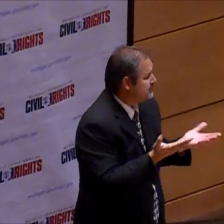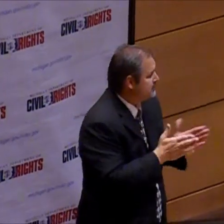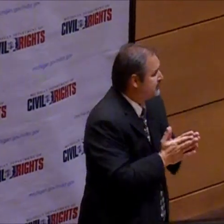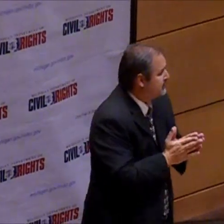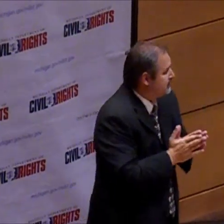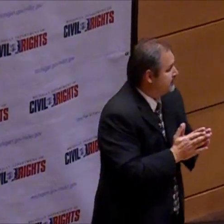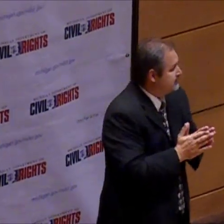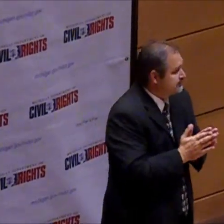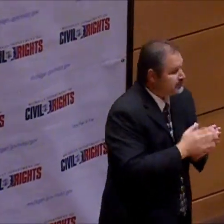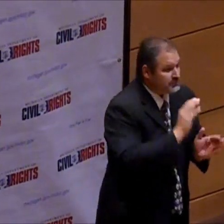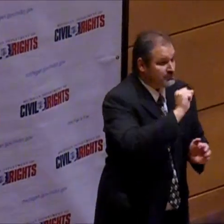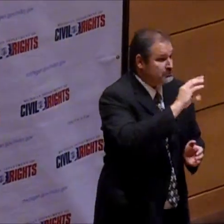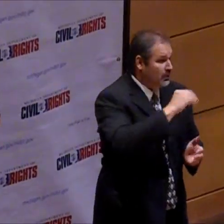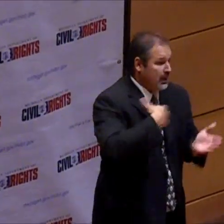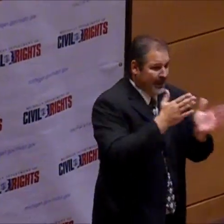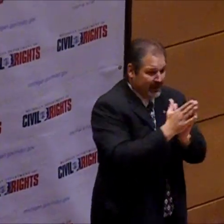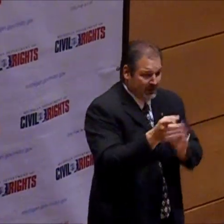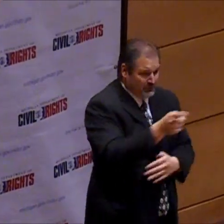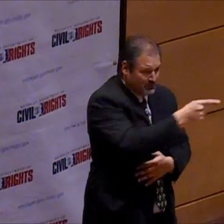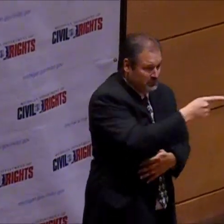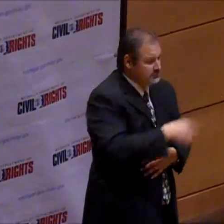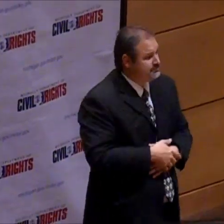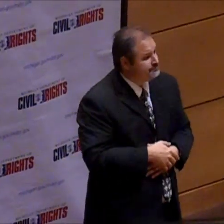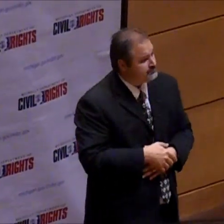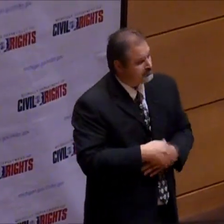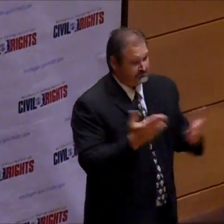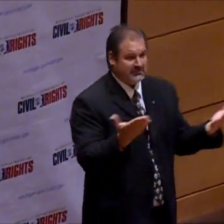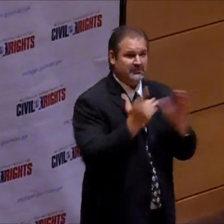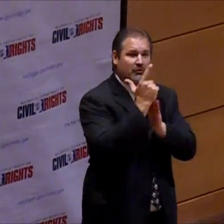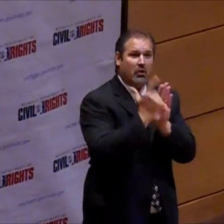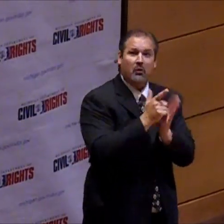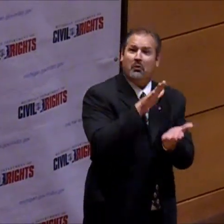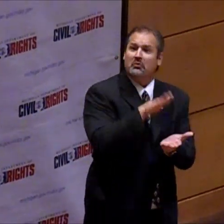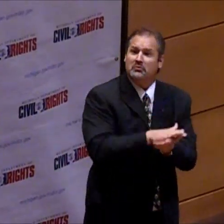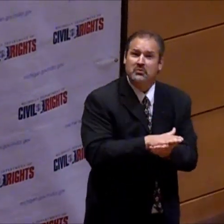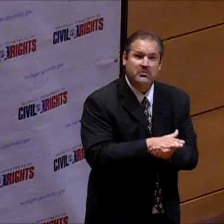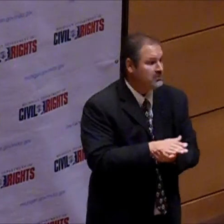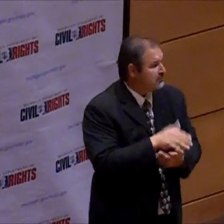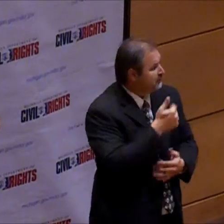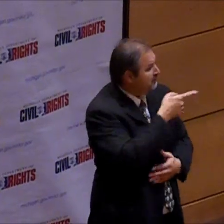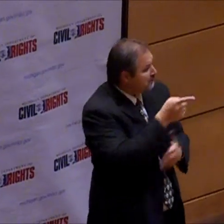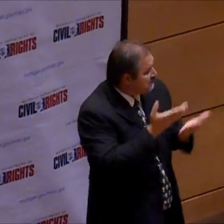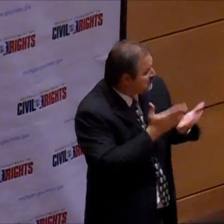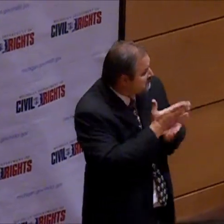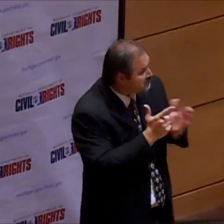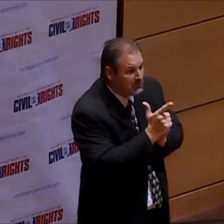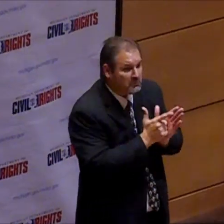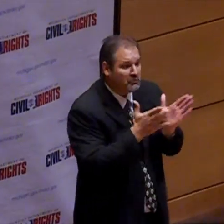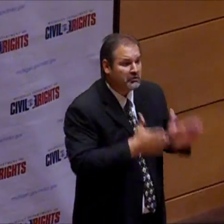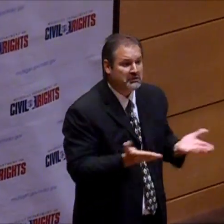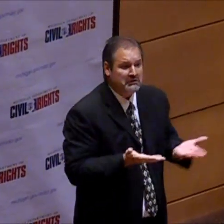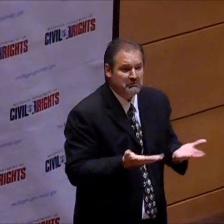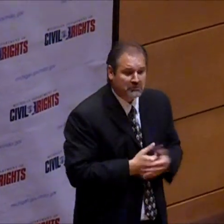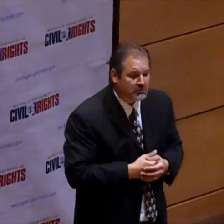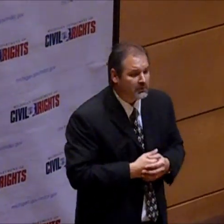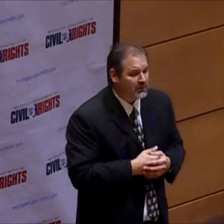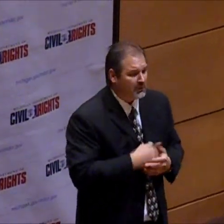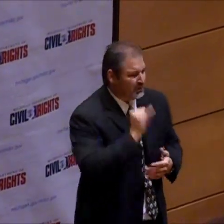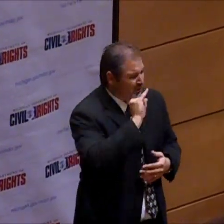accommodations for them. So I'm asking you now today. This is a law school. Maybe some of you are attorneys here.